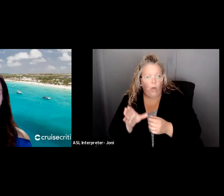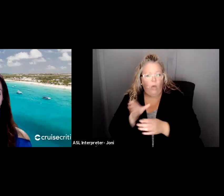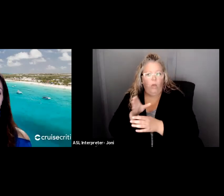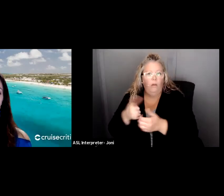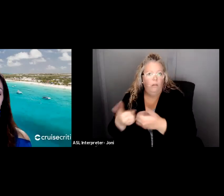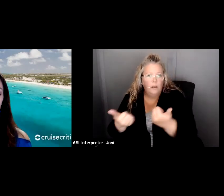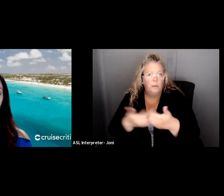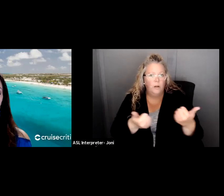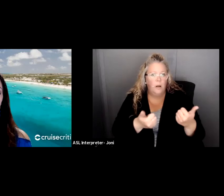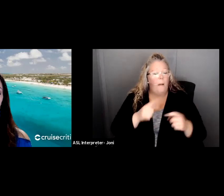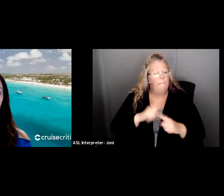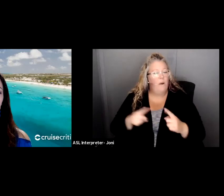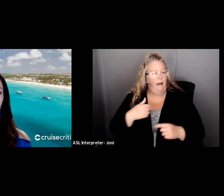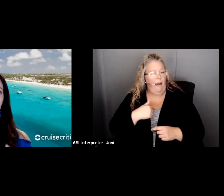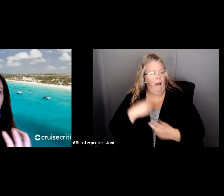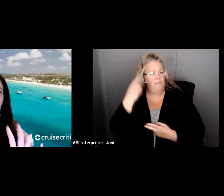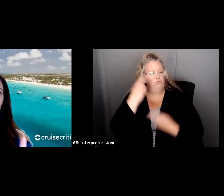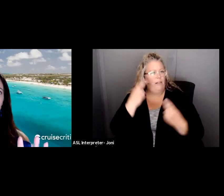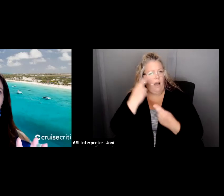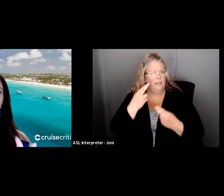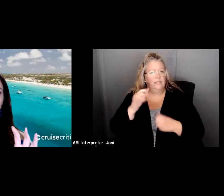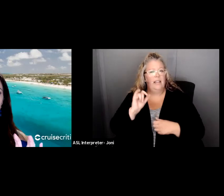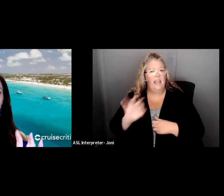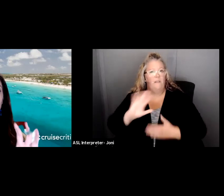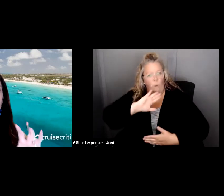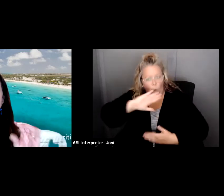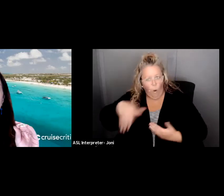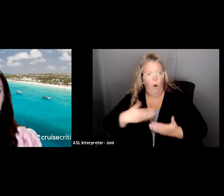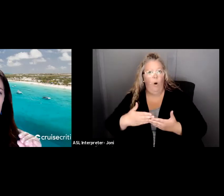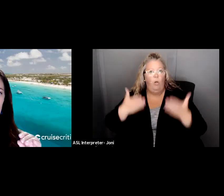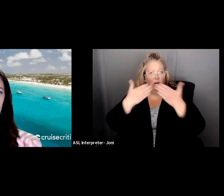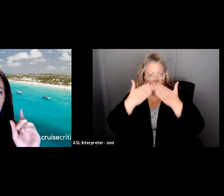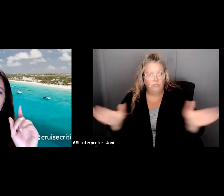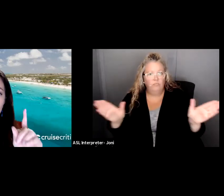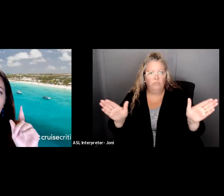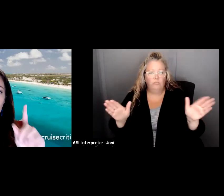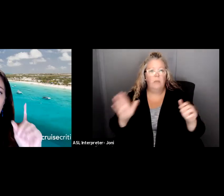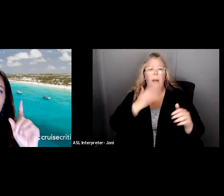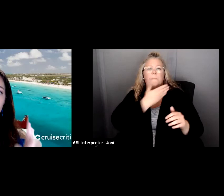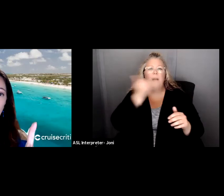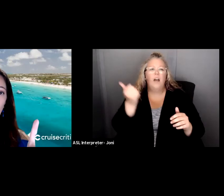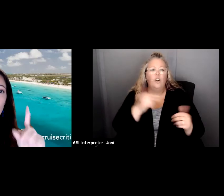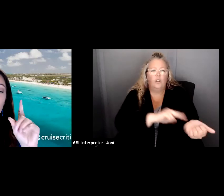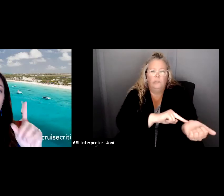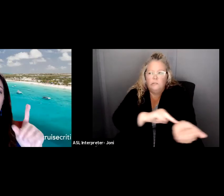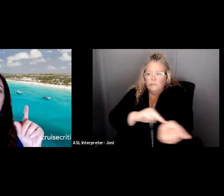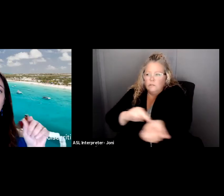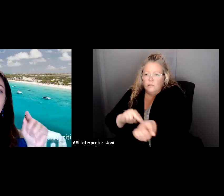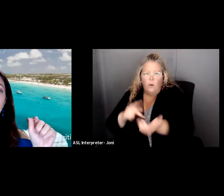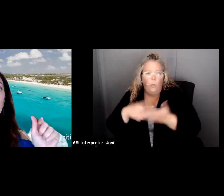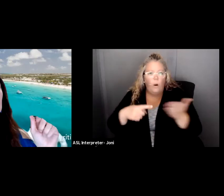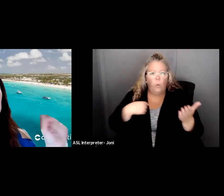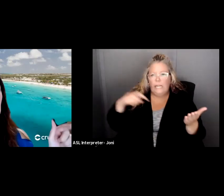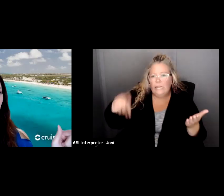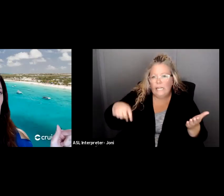organization wide, it really, it's very telling on where you should be and in qualifying the goals, making sure